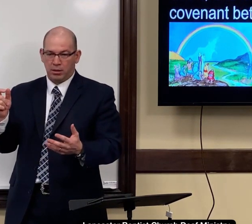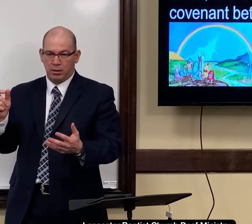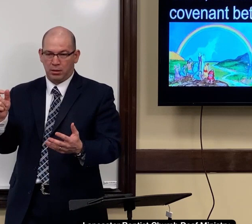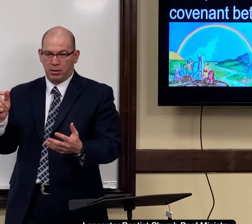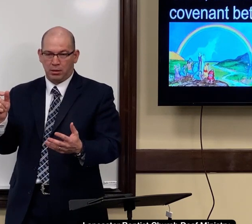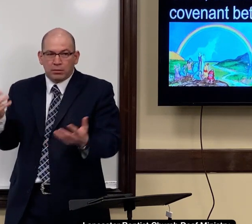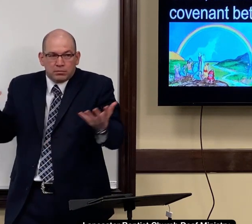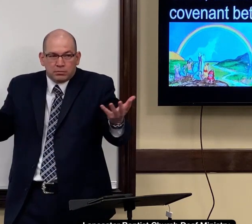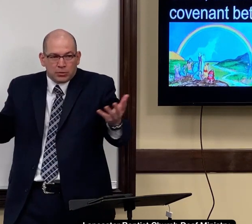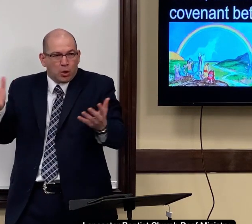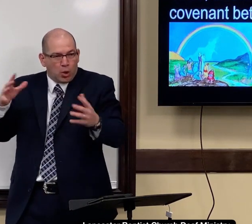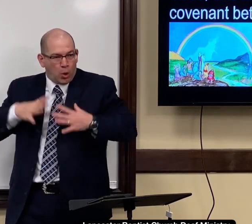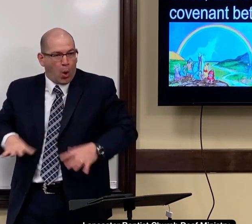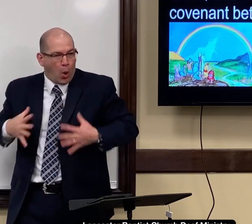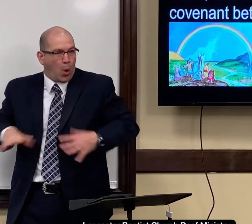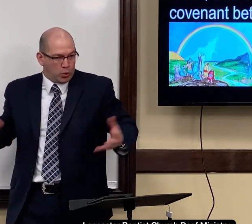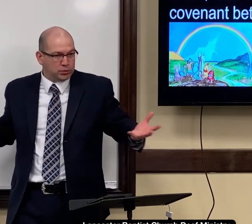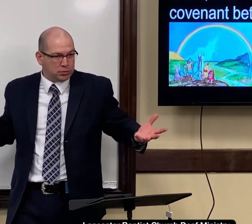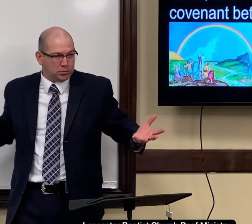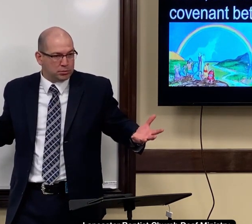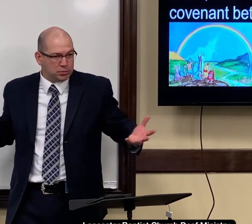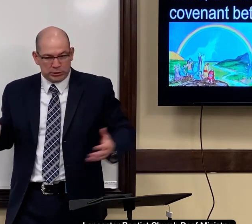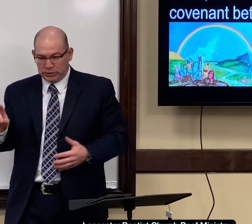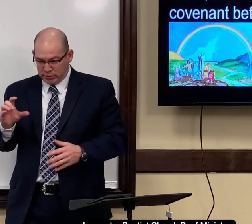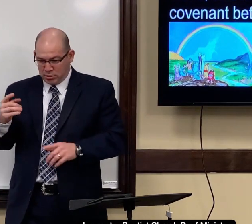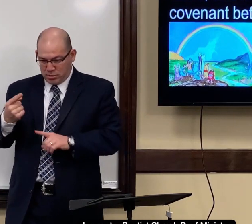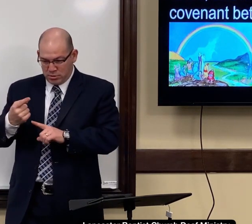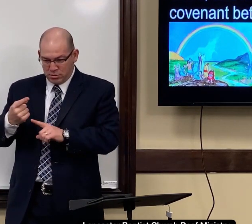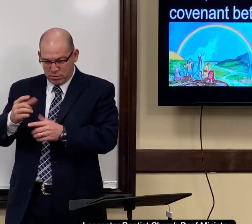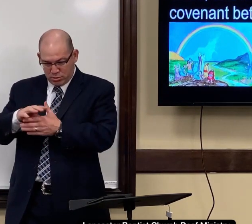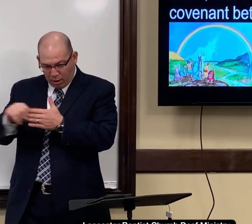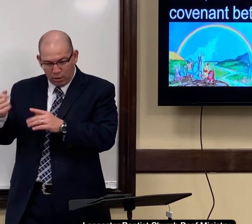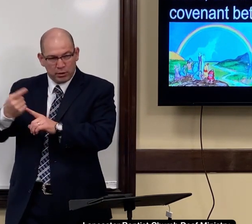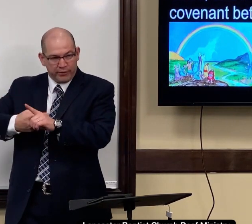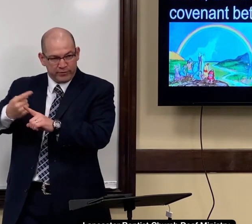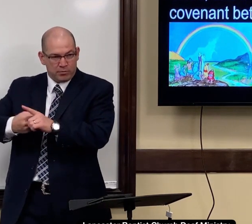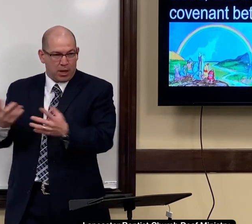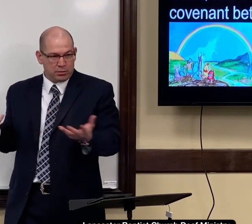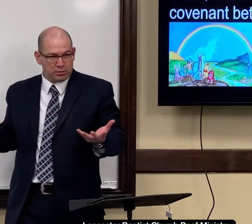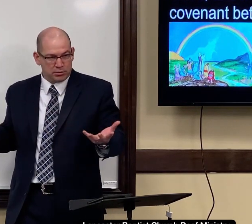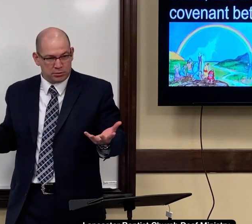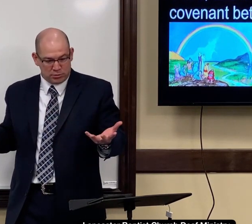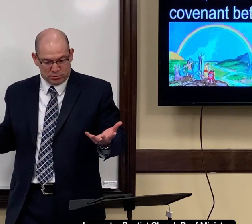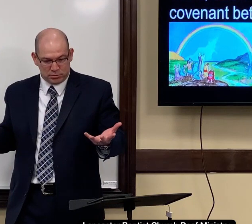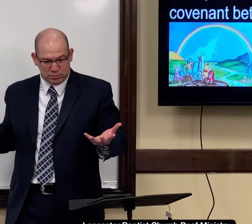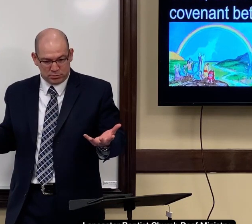everything. For clothes and all of that. $800 a month. Not a lot of money.